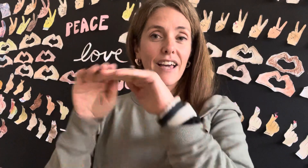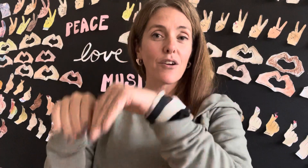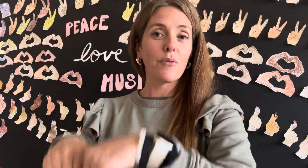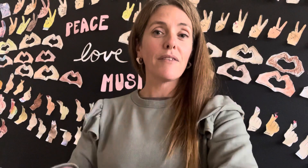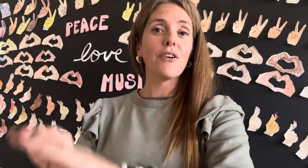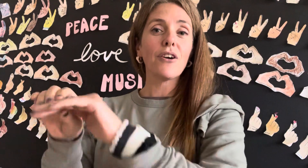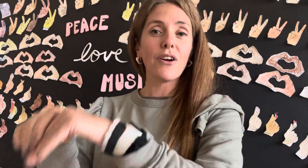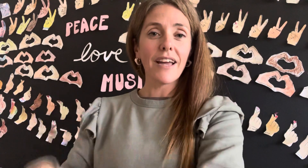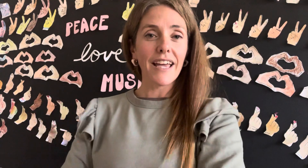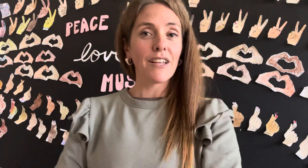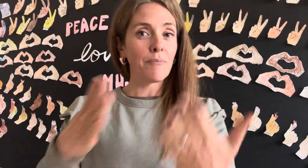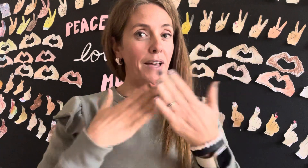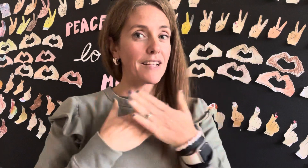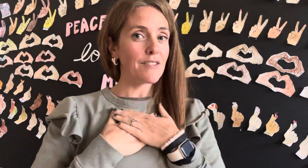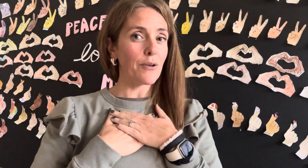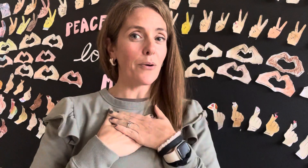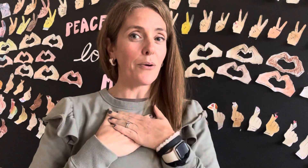a river in my soul.